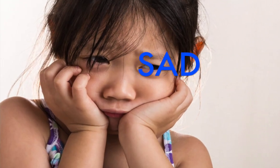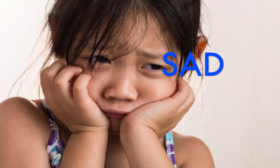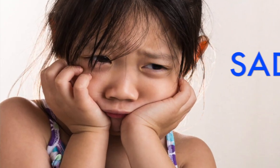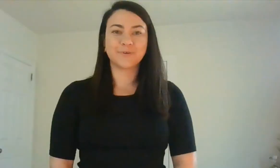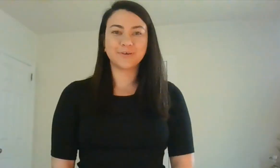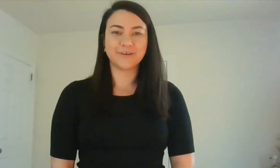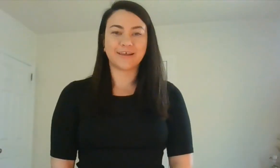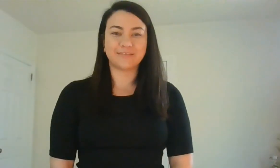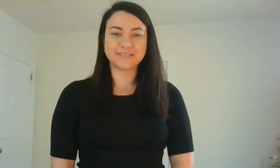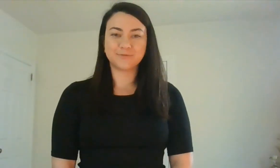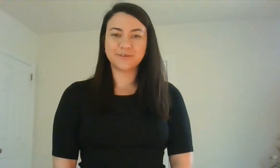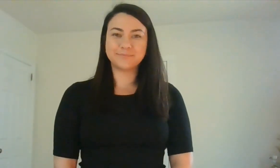How Good. And this one?